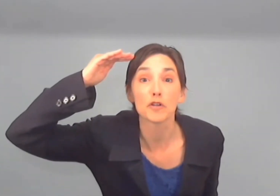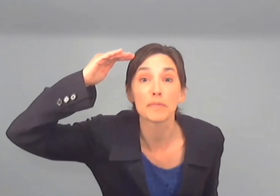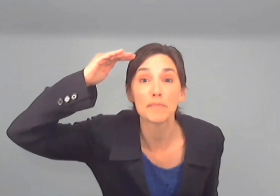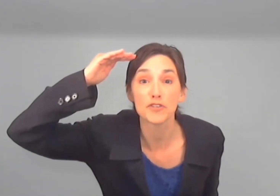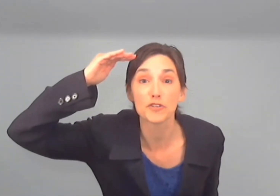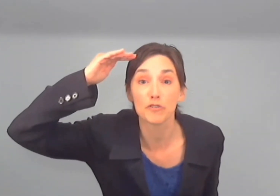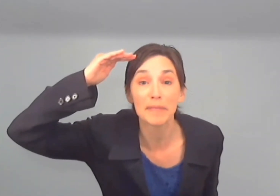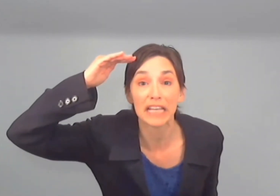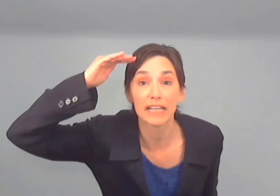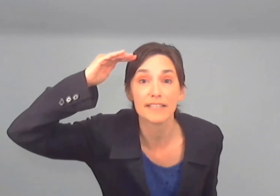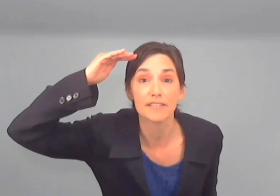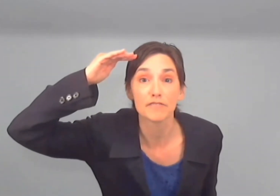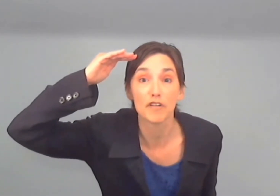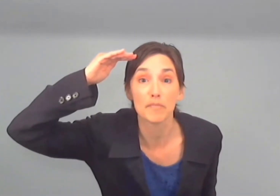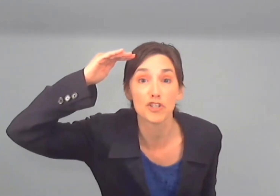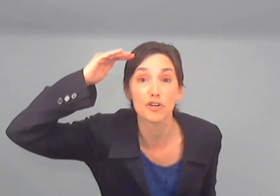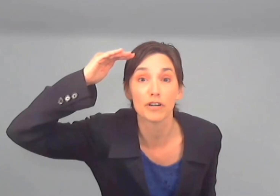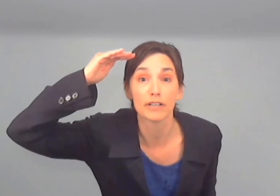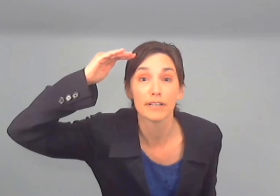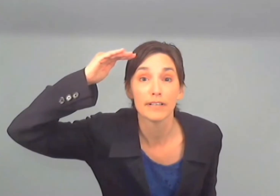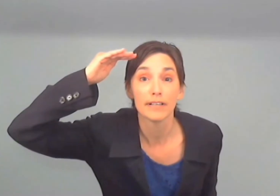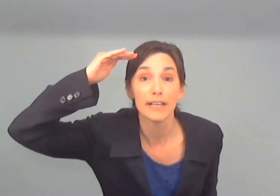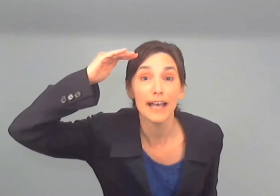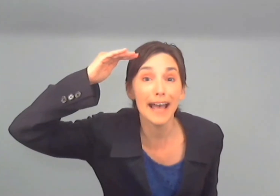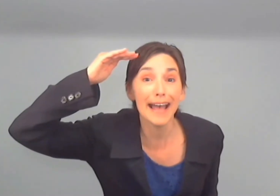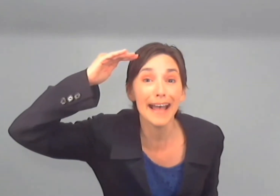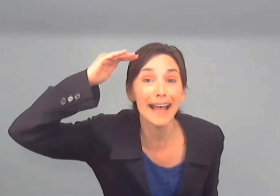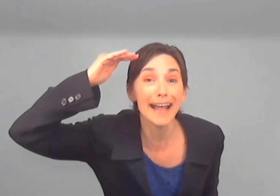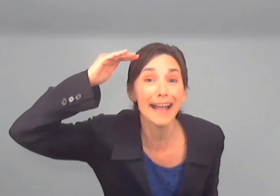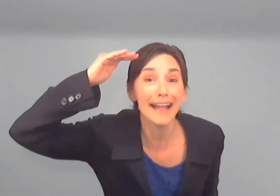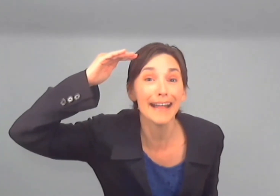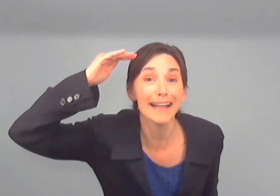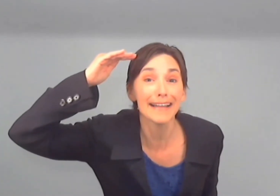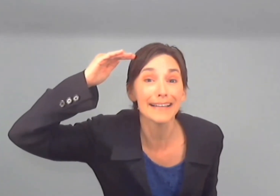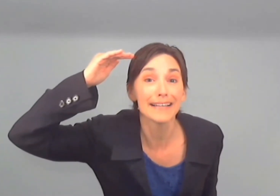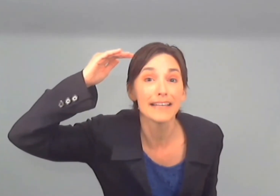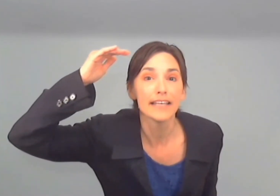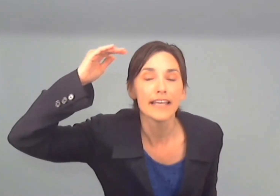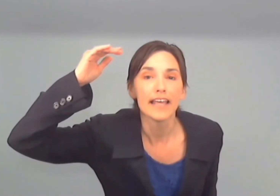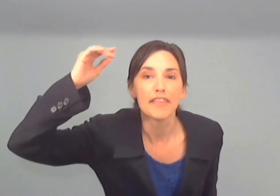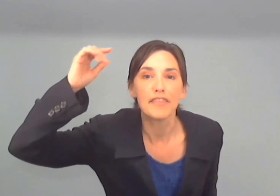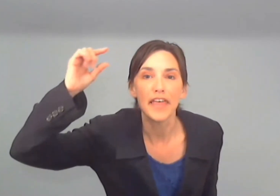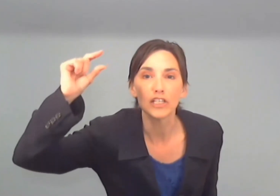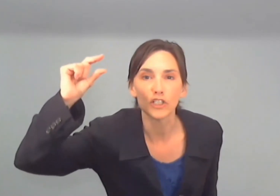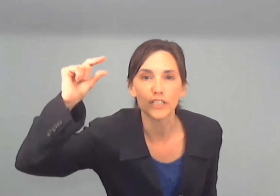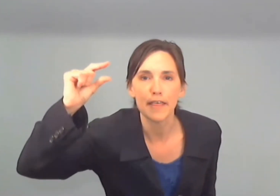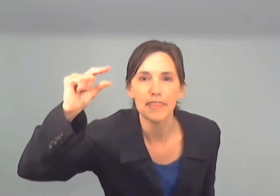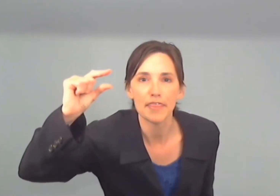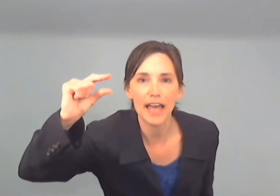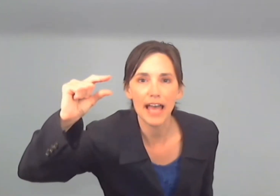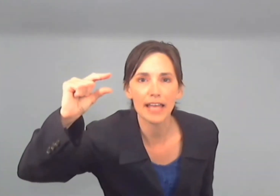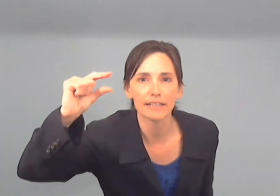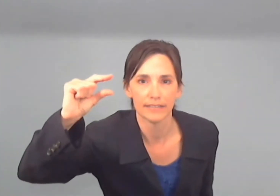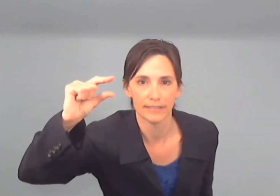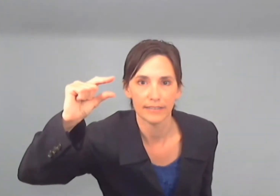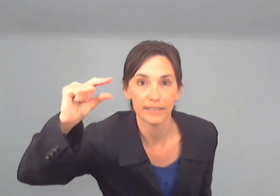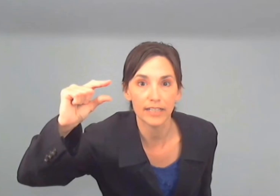people screaming at us from the shore they looked that little